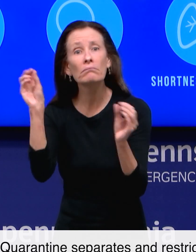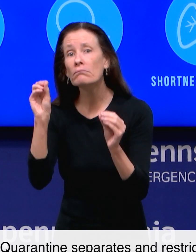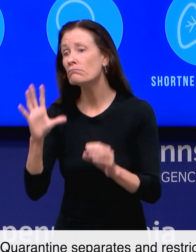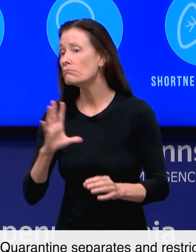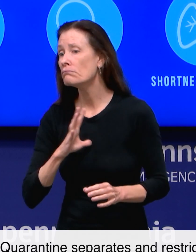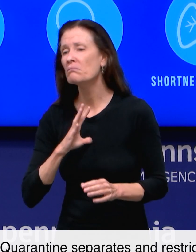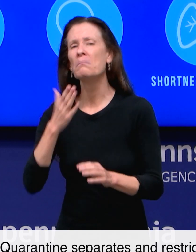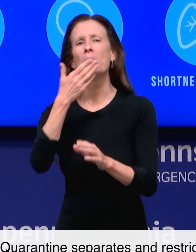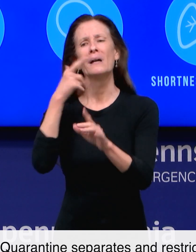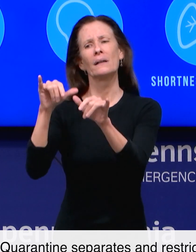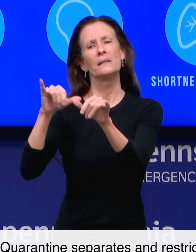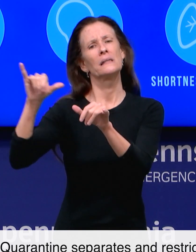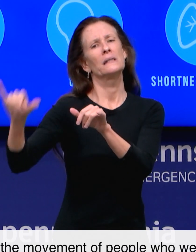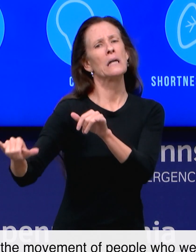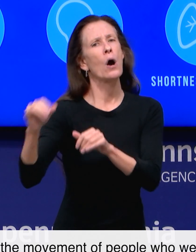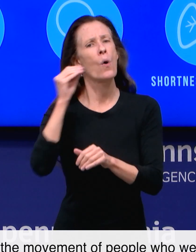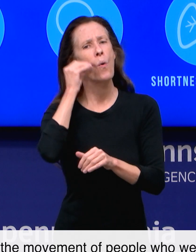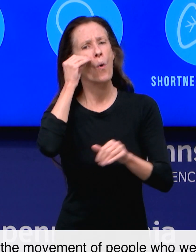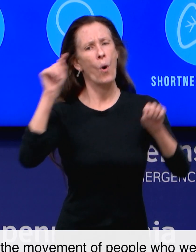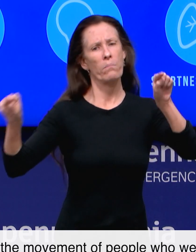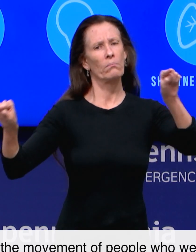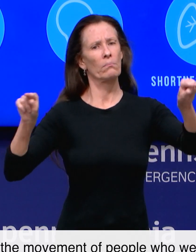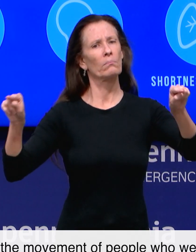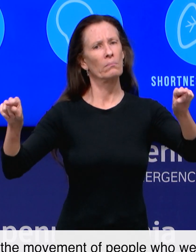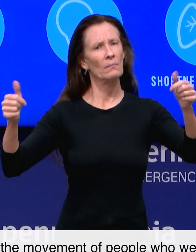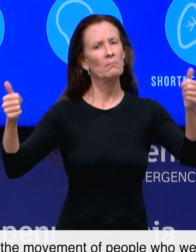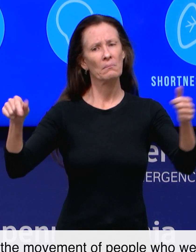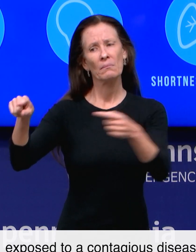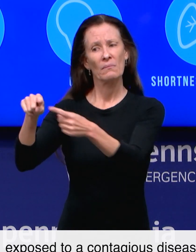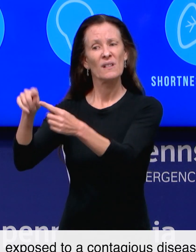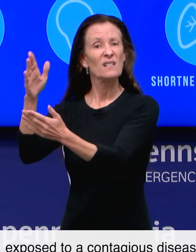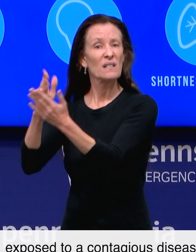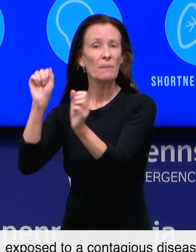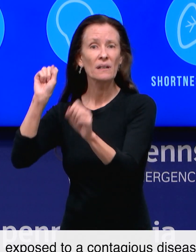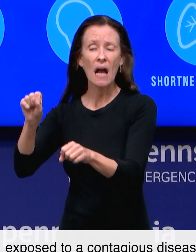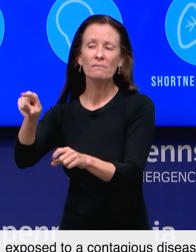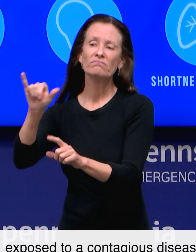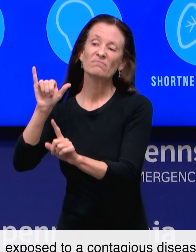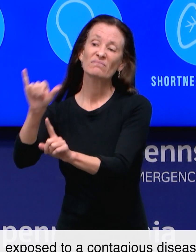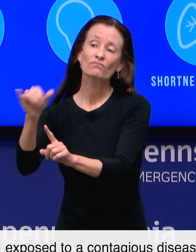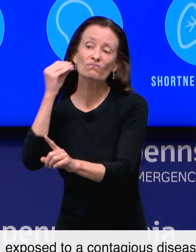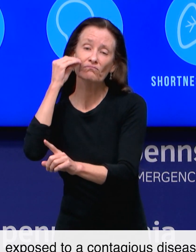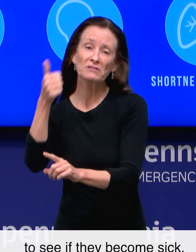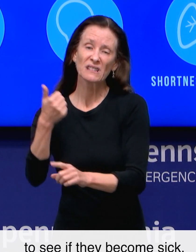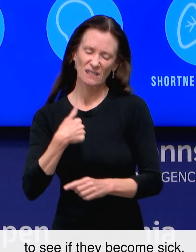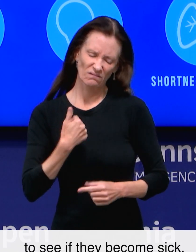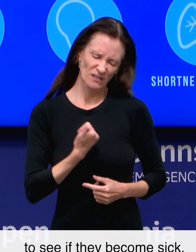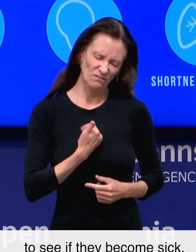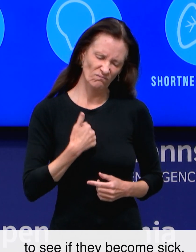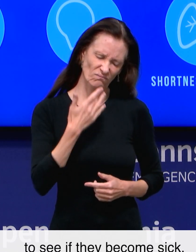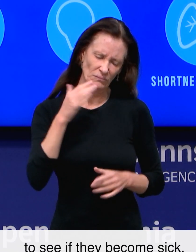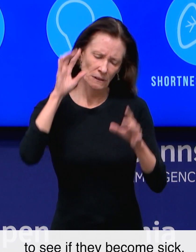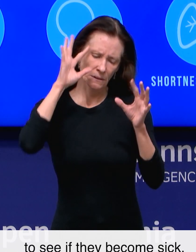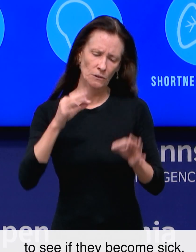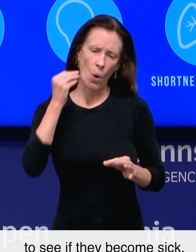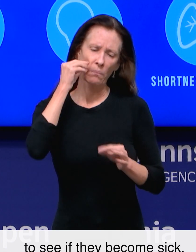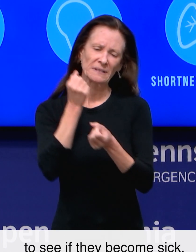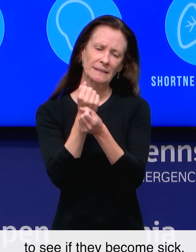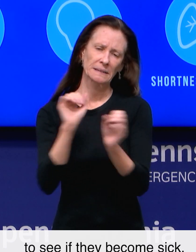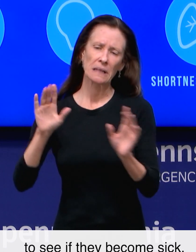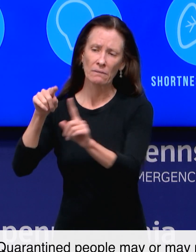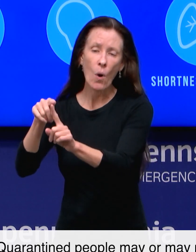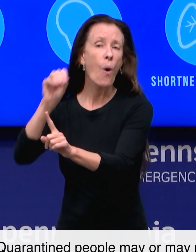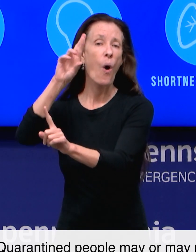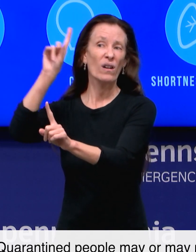Quarantine separates and restricts the movement of people who were exposed to a contagious disease to see if they become sick.